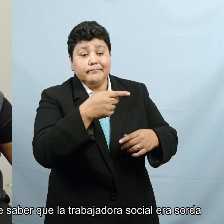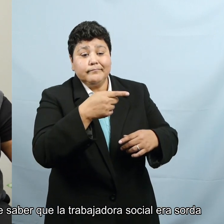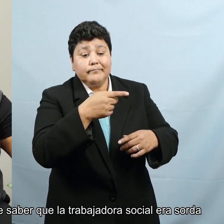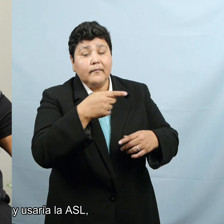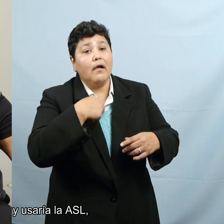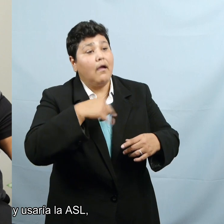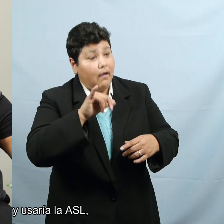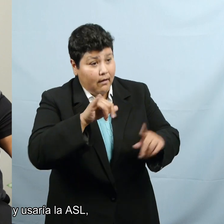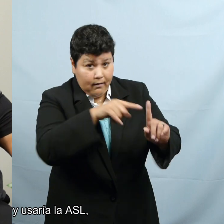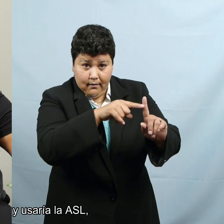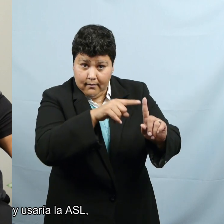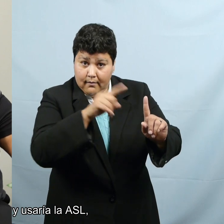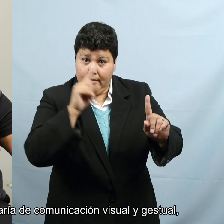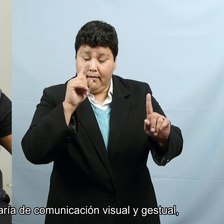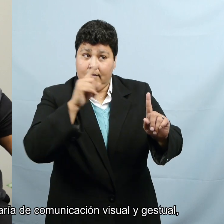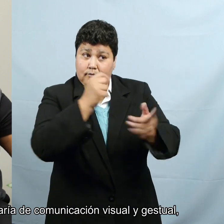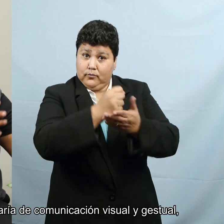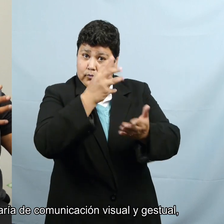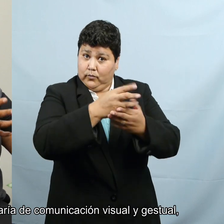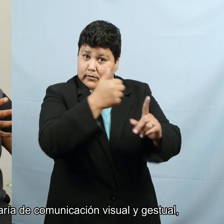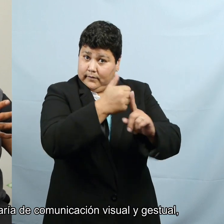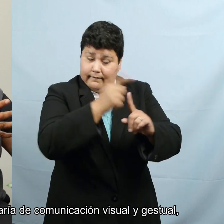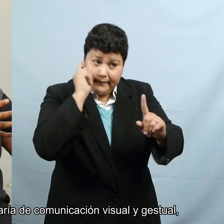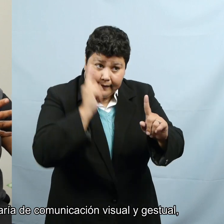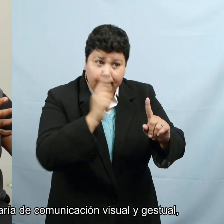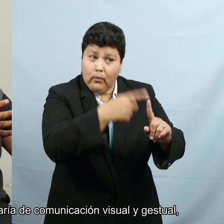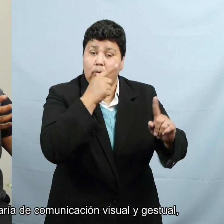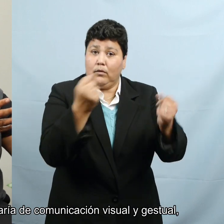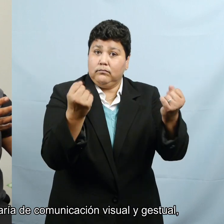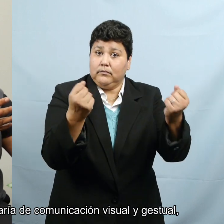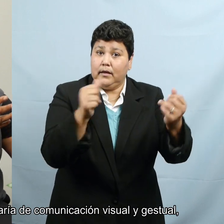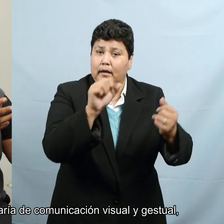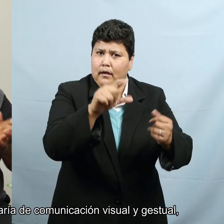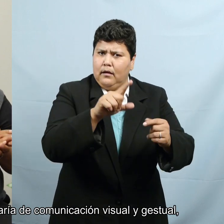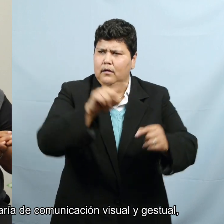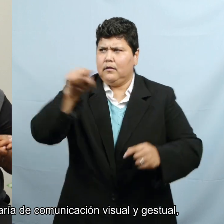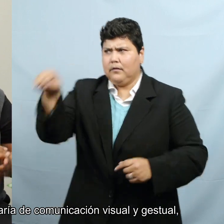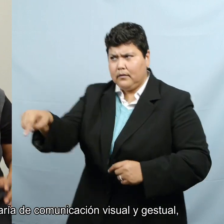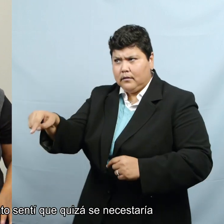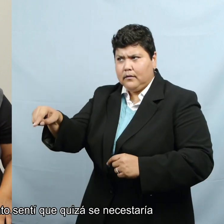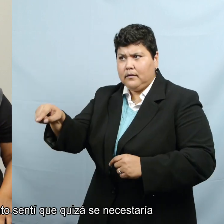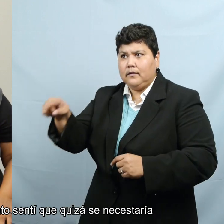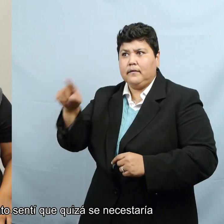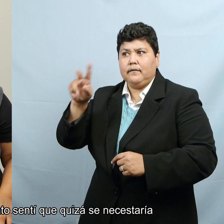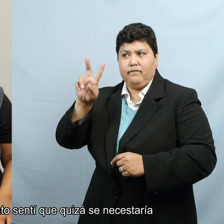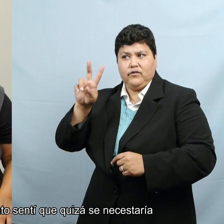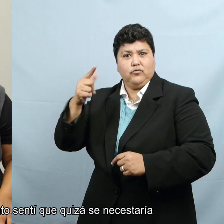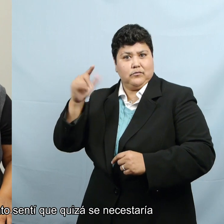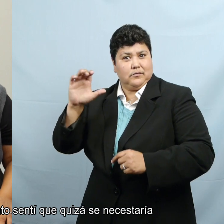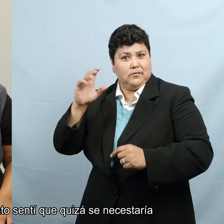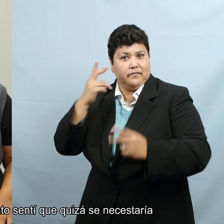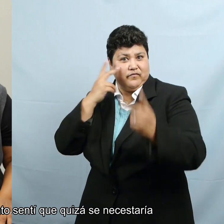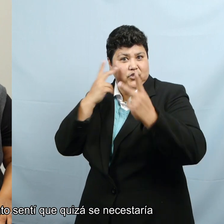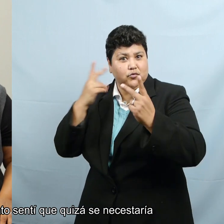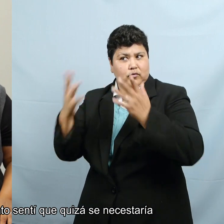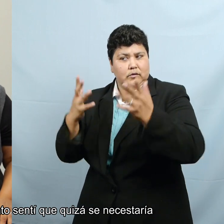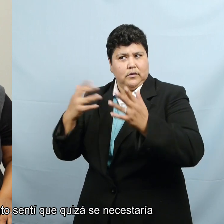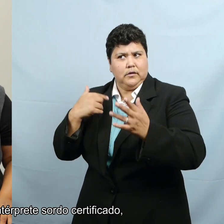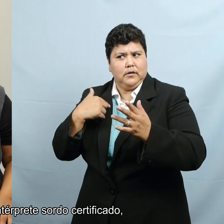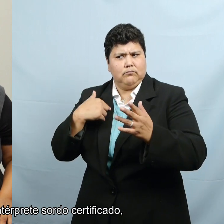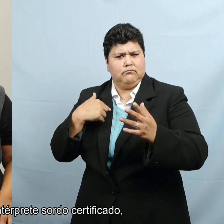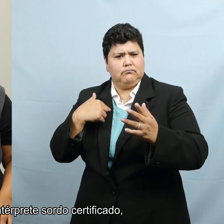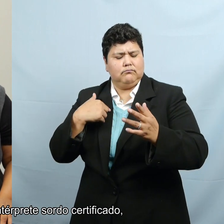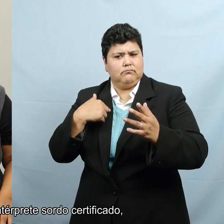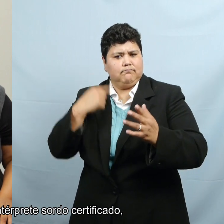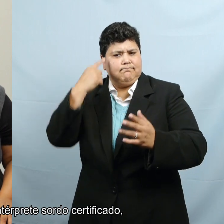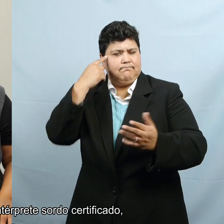it was deaf and would be using ASL, and, but that there would be visual gestural communication involved, immediately I, I felt that there might be a need